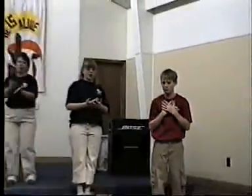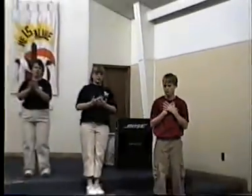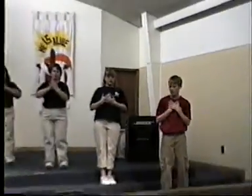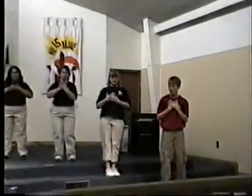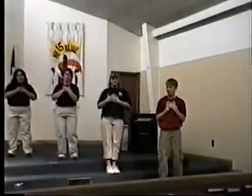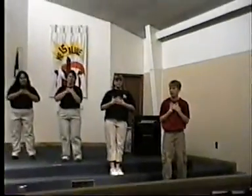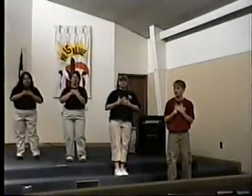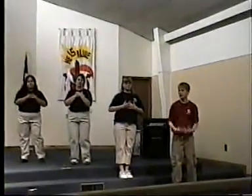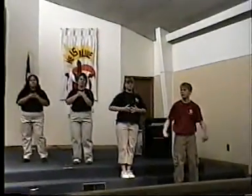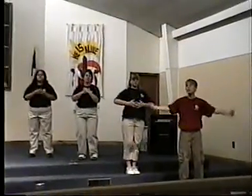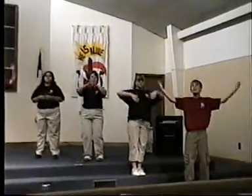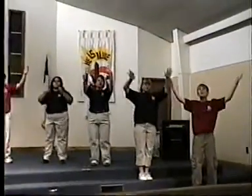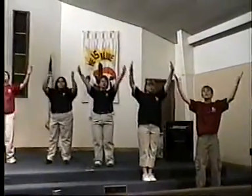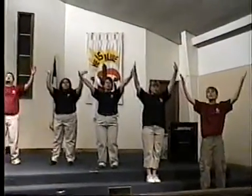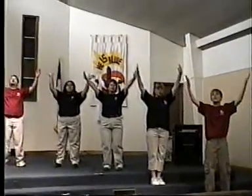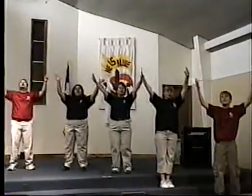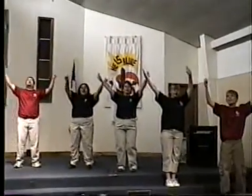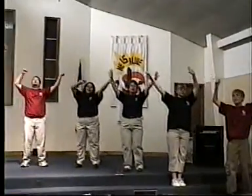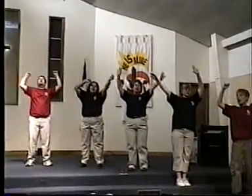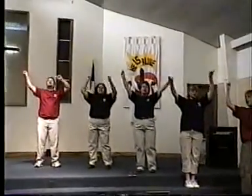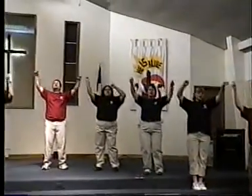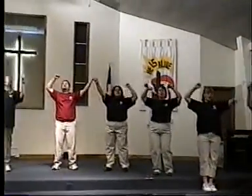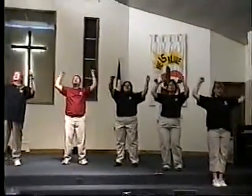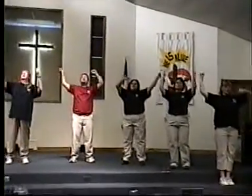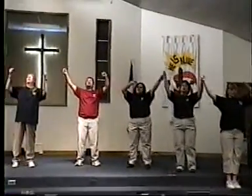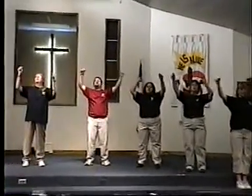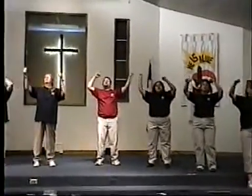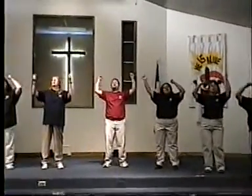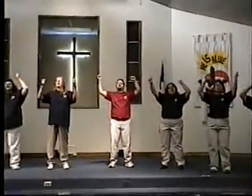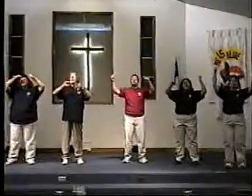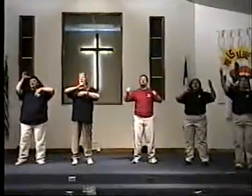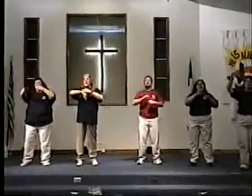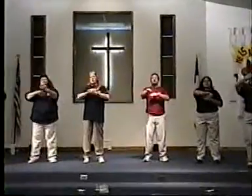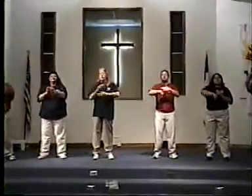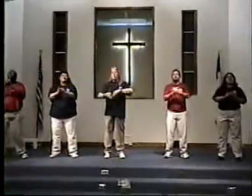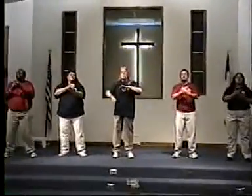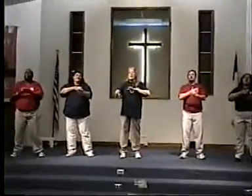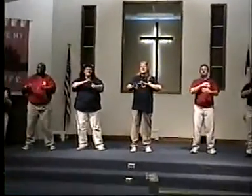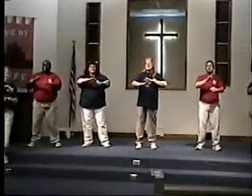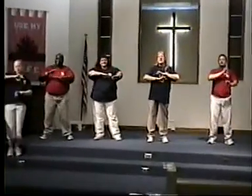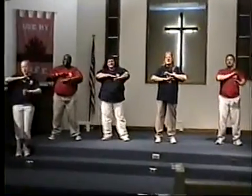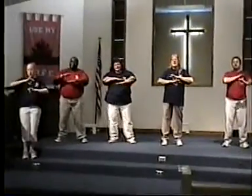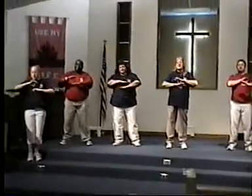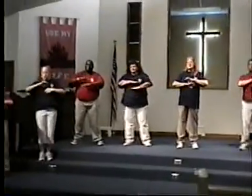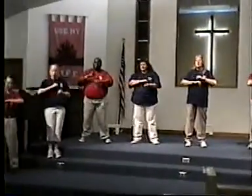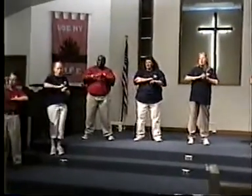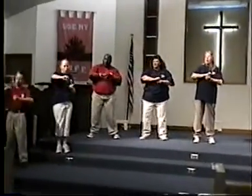me Hallelujah And all my stains are